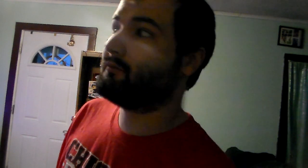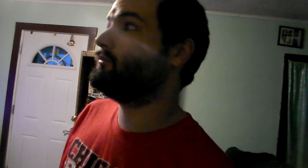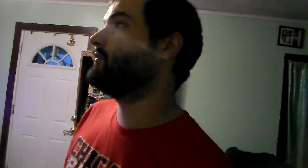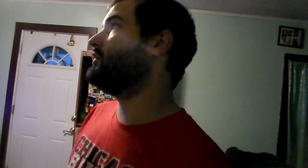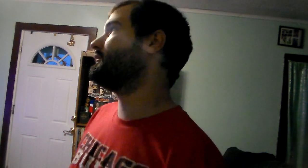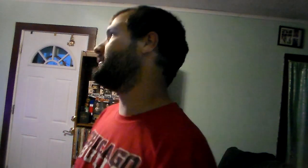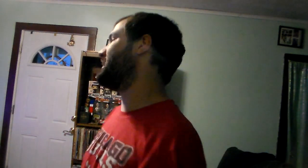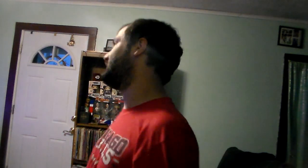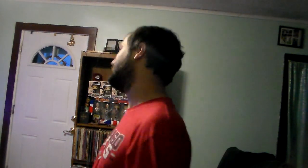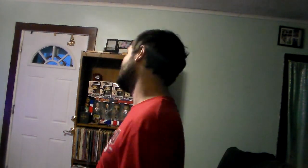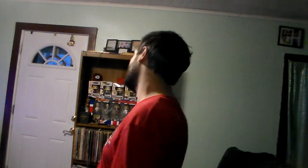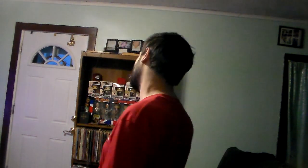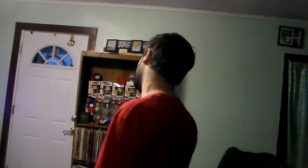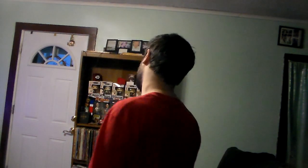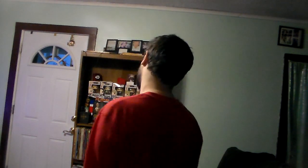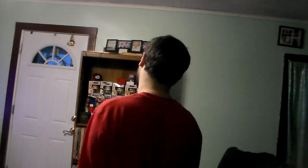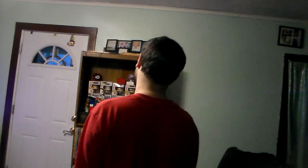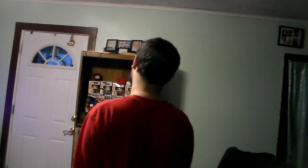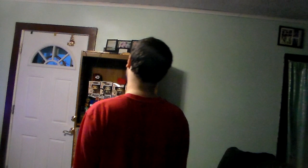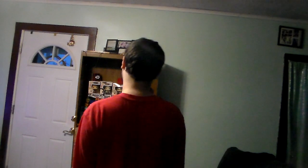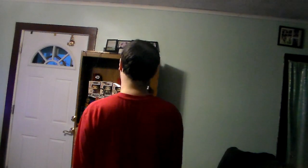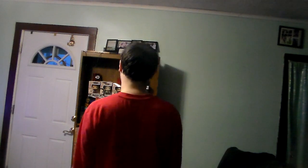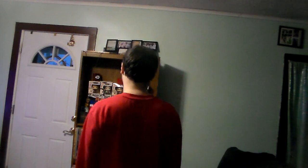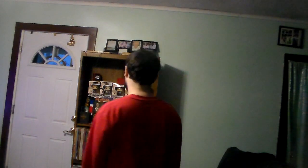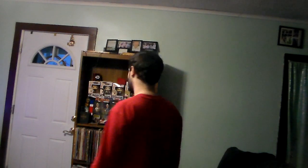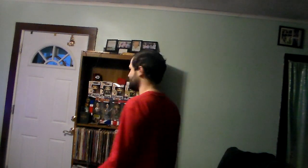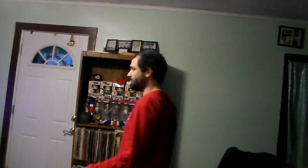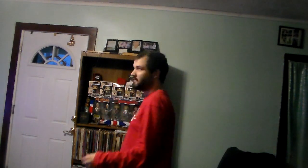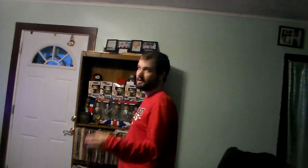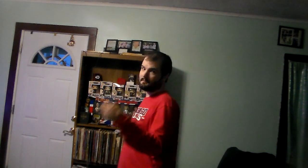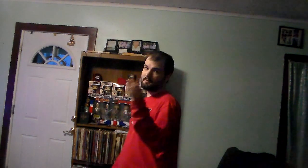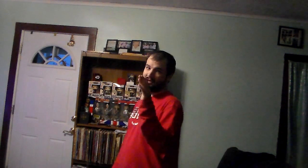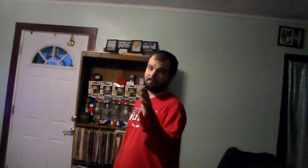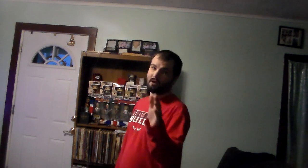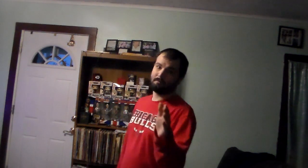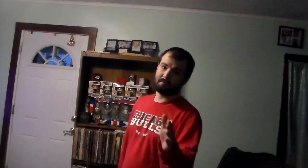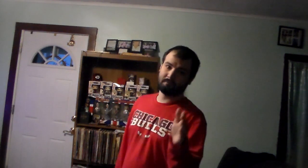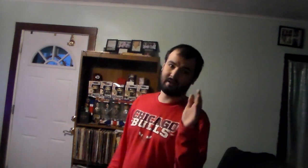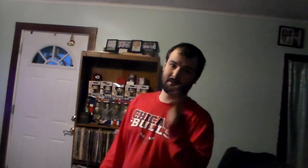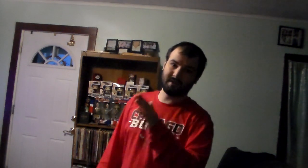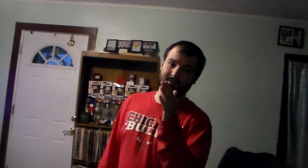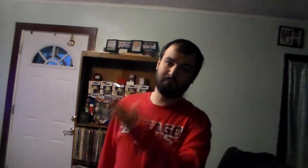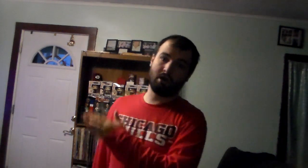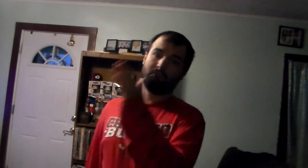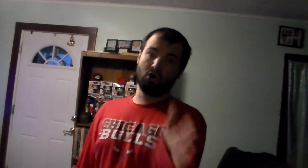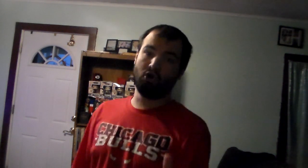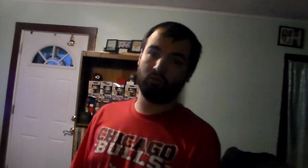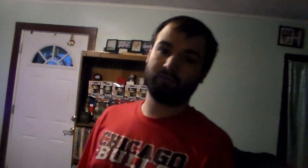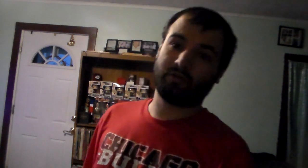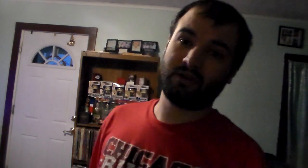with the base decisions you like that baseball people make the baseball moves